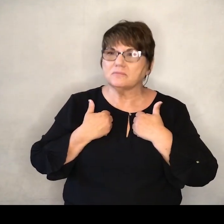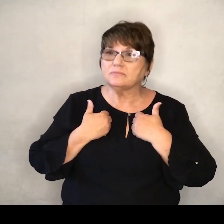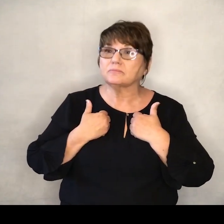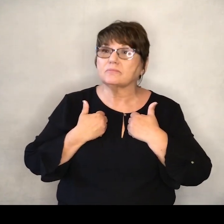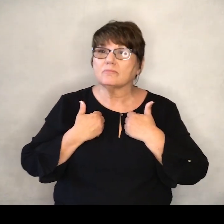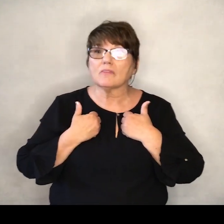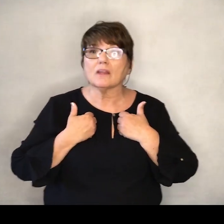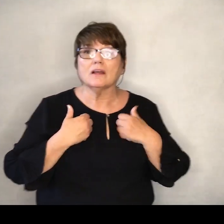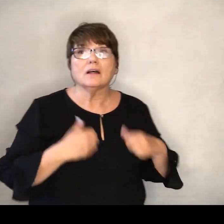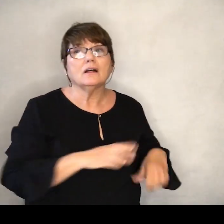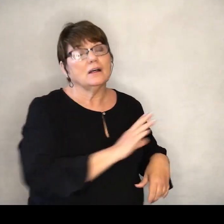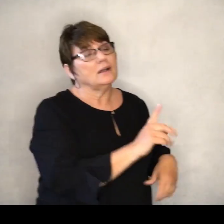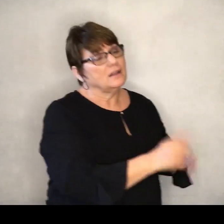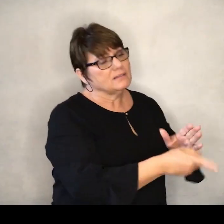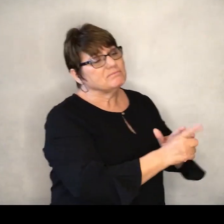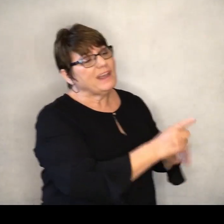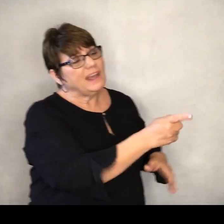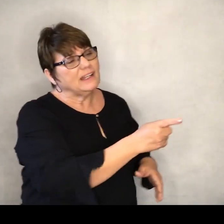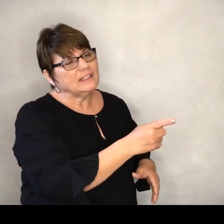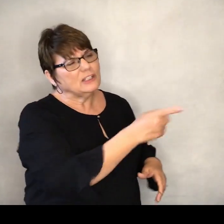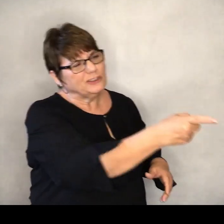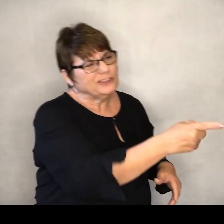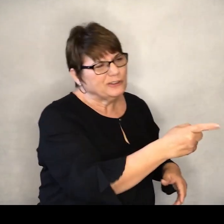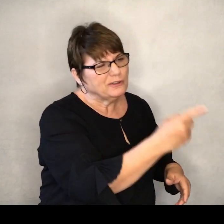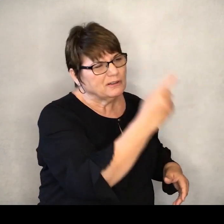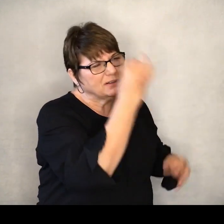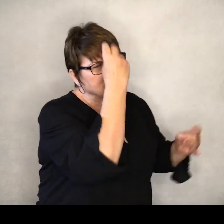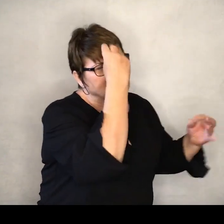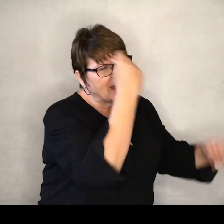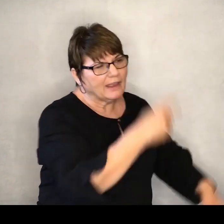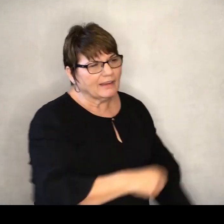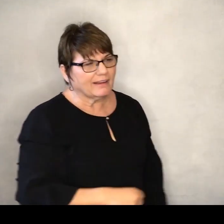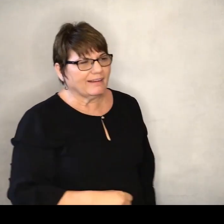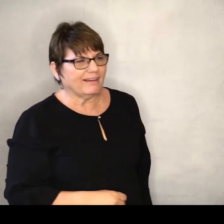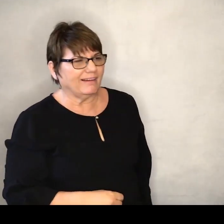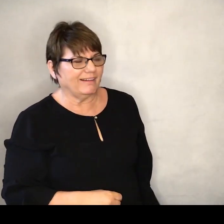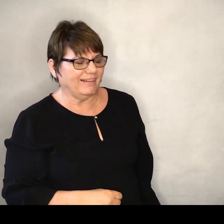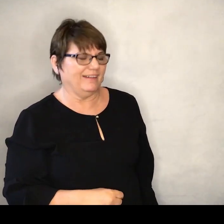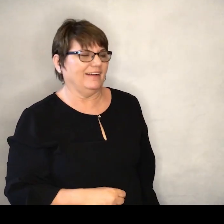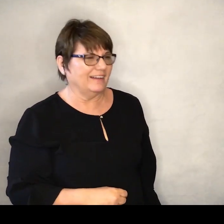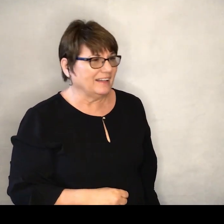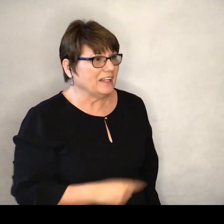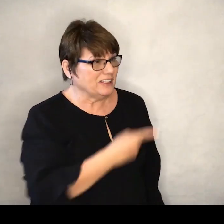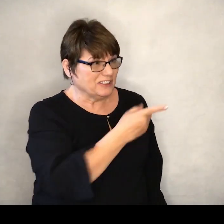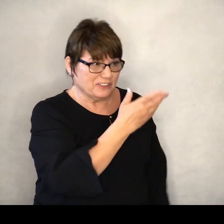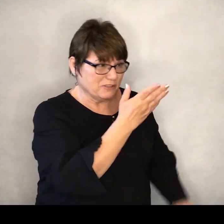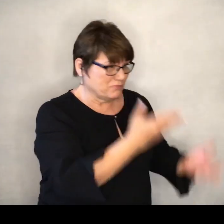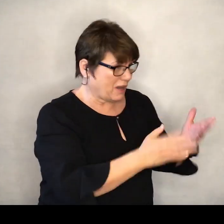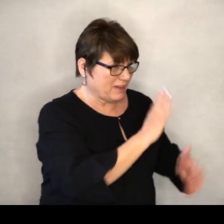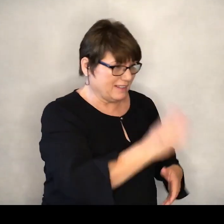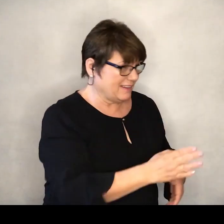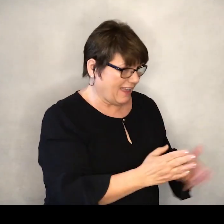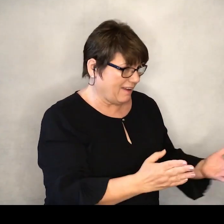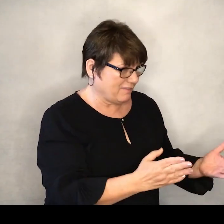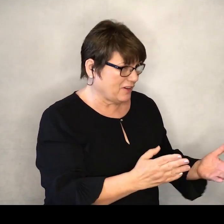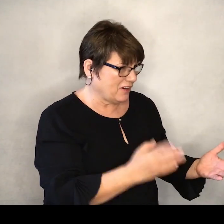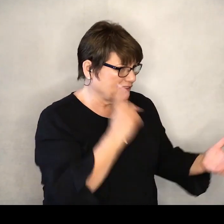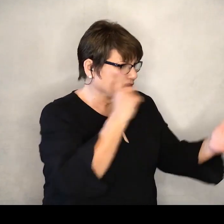Take a minute, let it settle in, you probably never saw it coming,